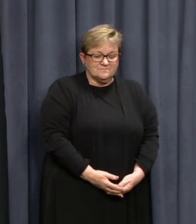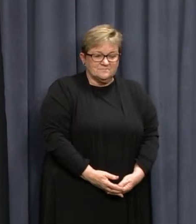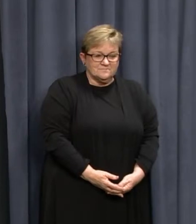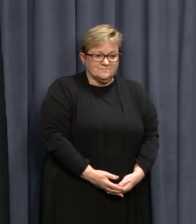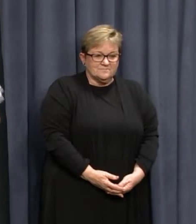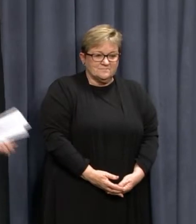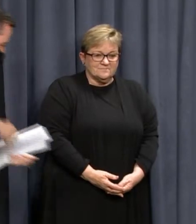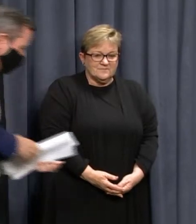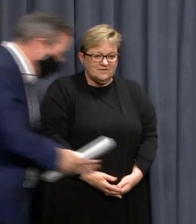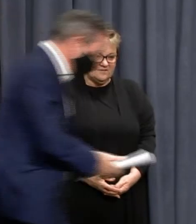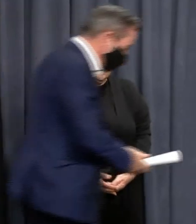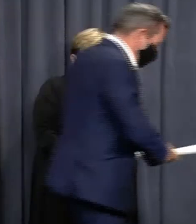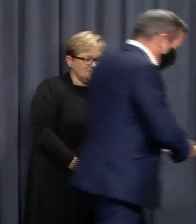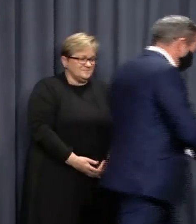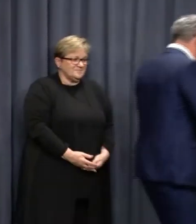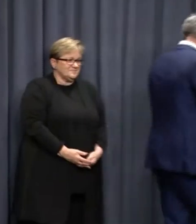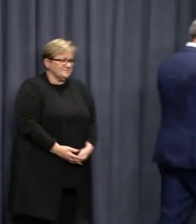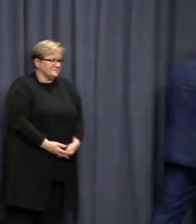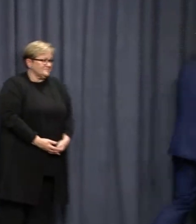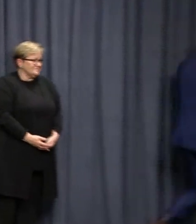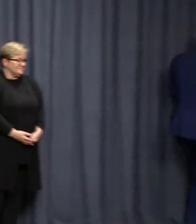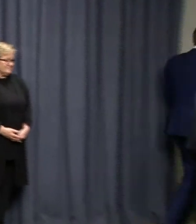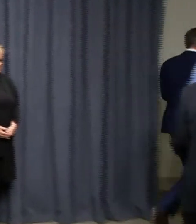Thank you very